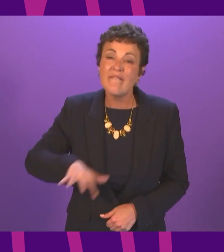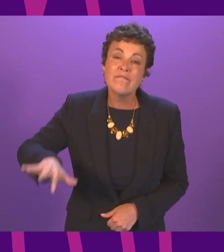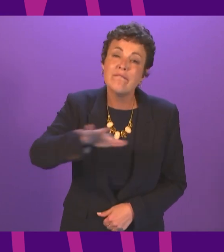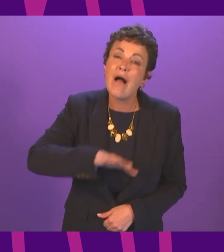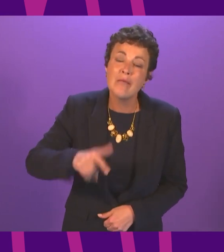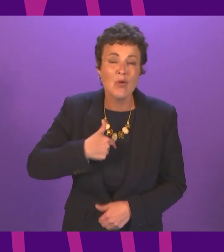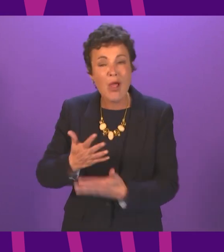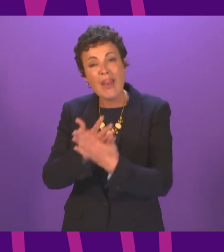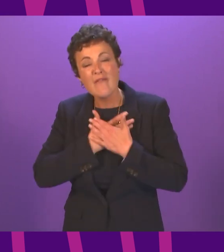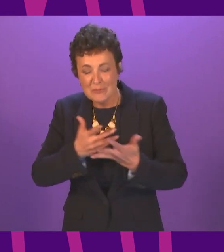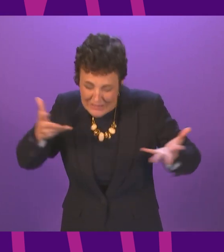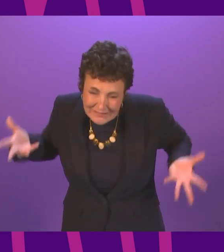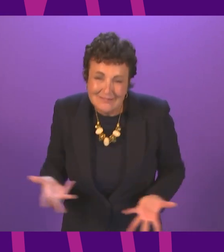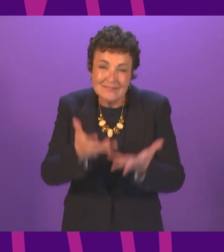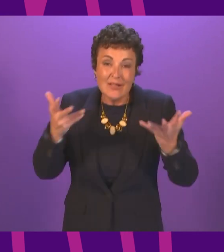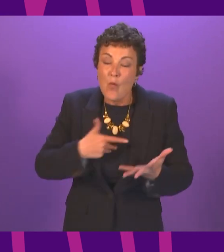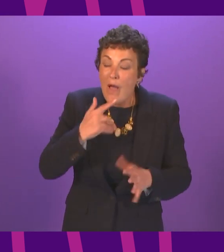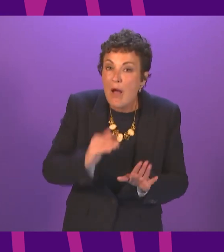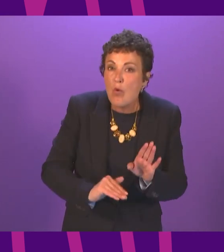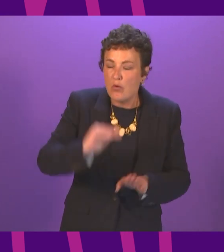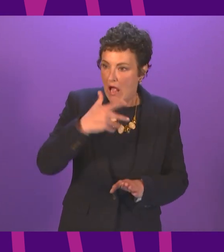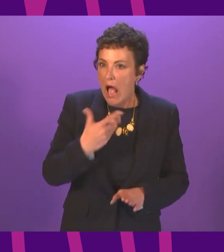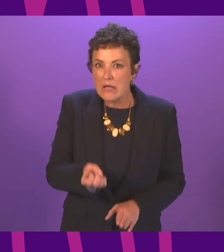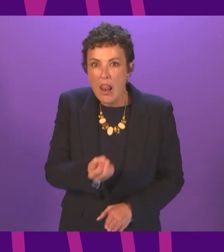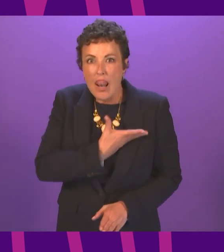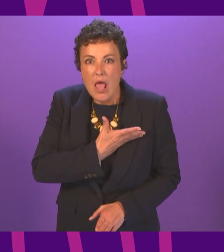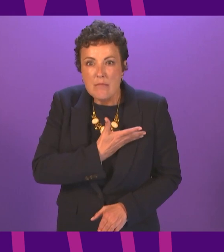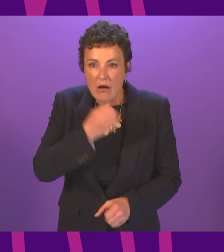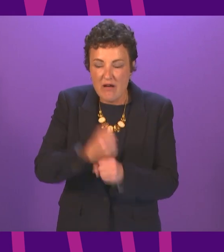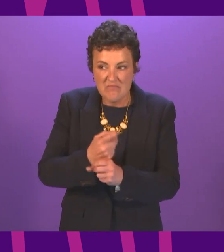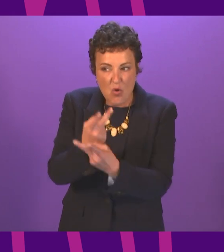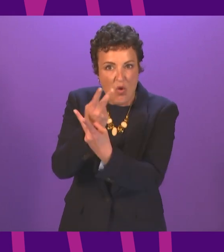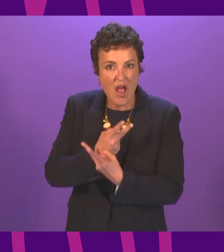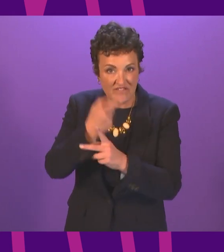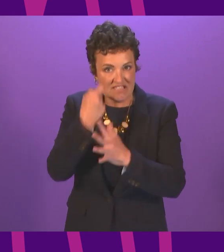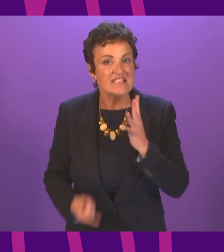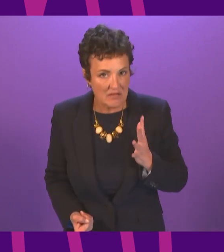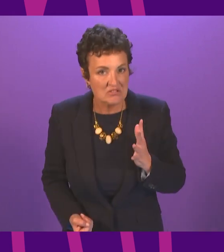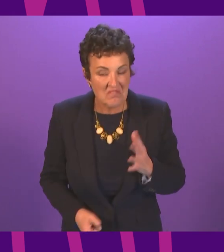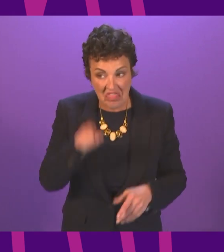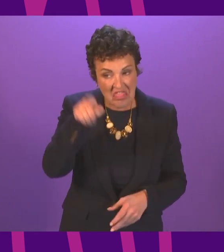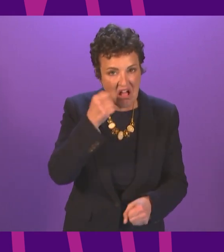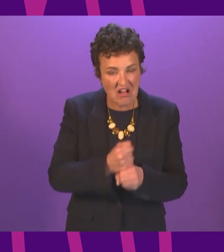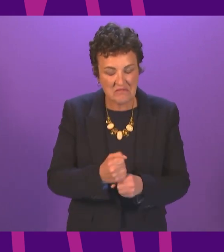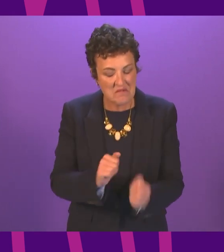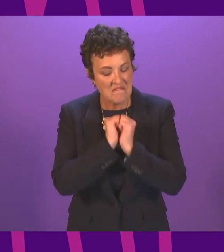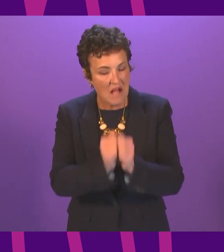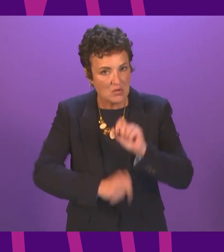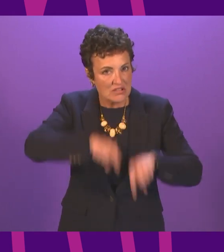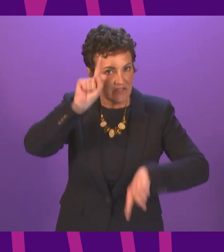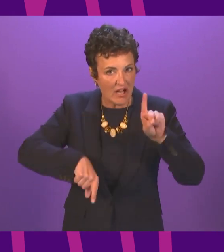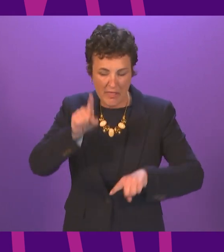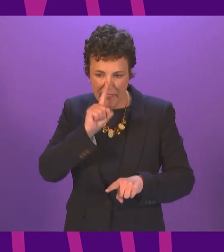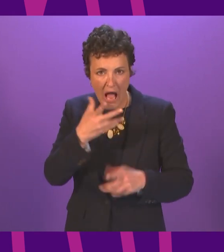loved and pushed me hard and in my formative years I had a Labour government that had my back it was a government that valued diversity that